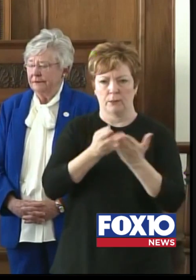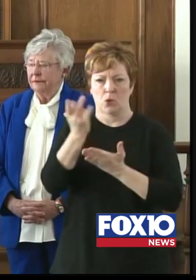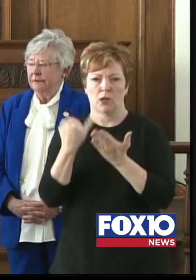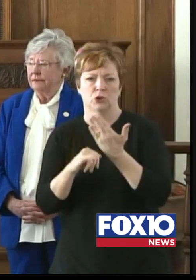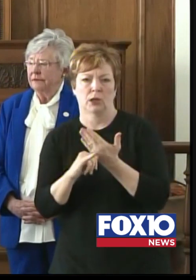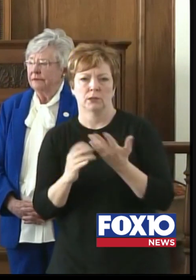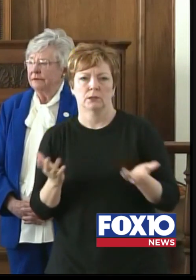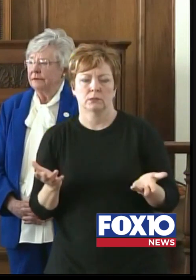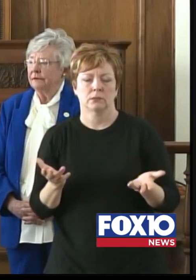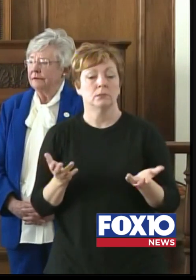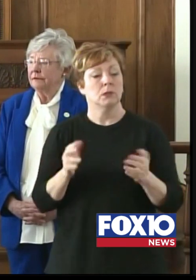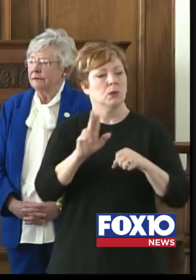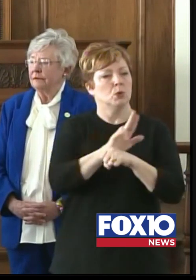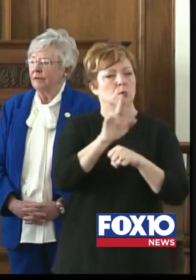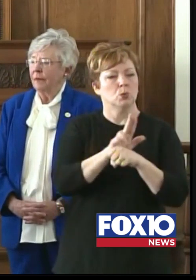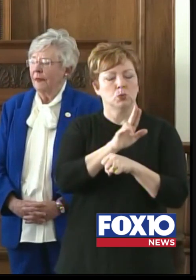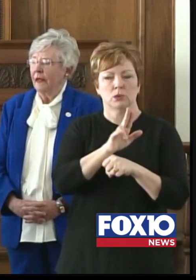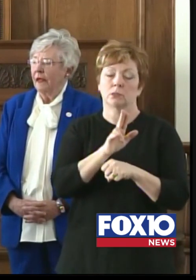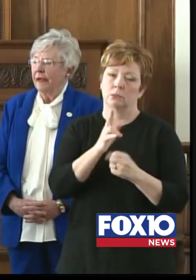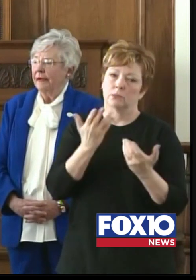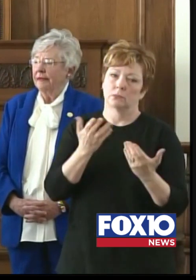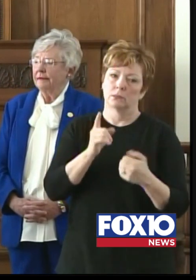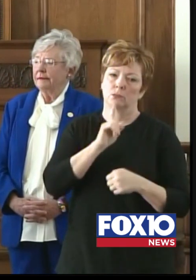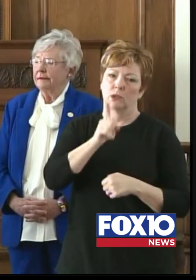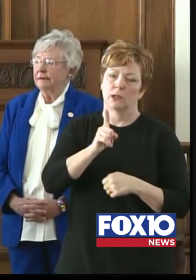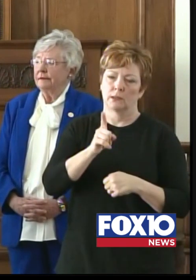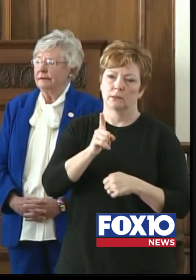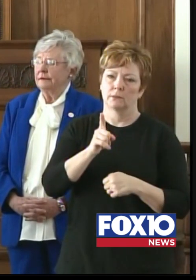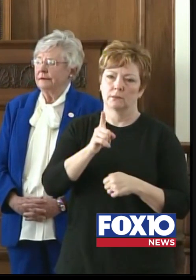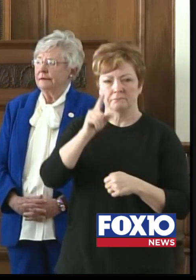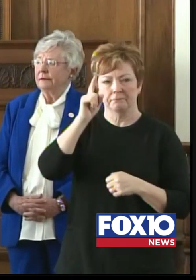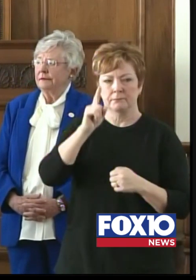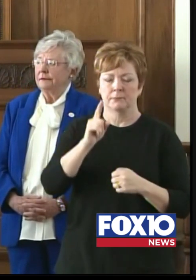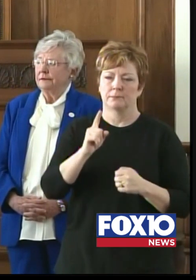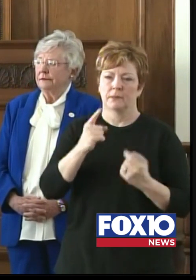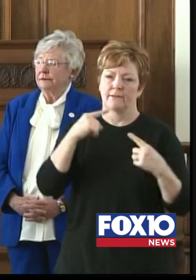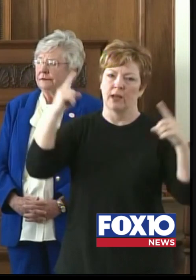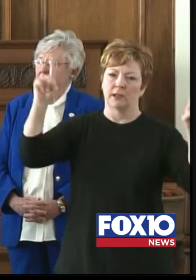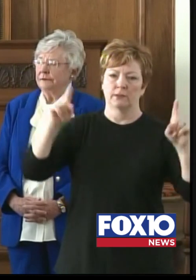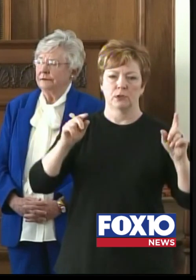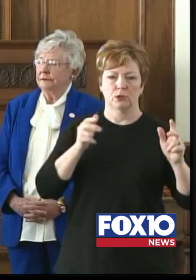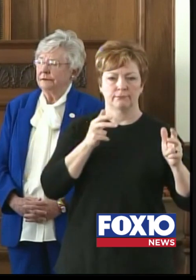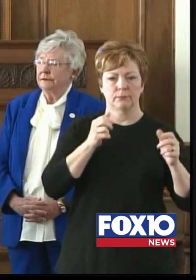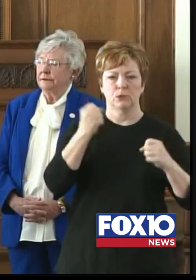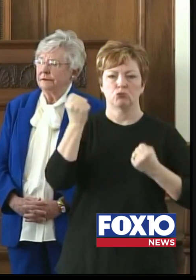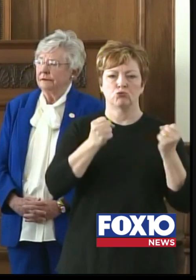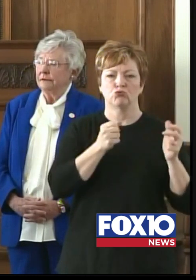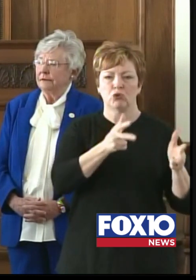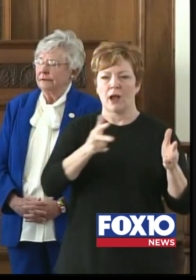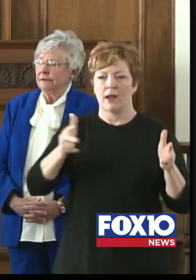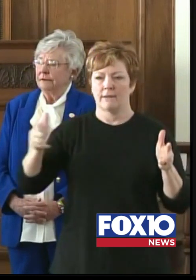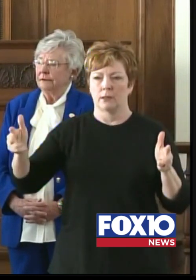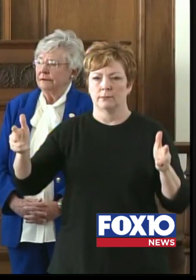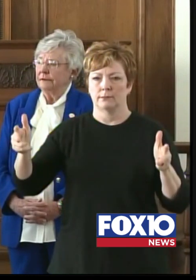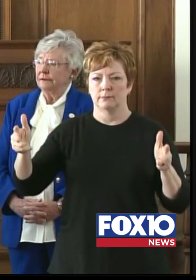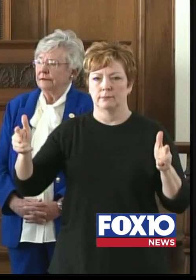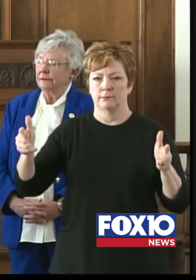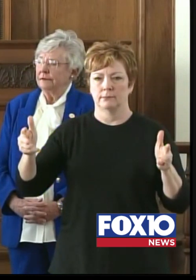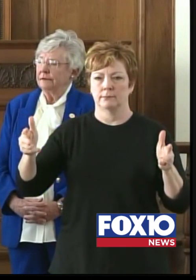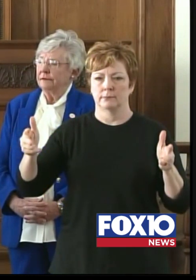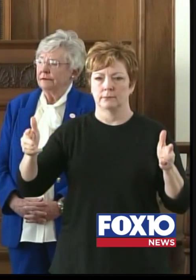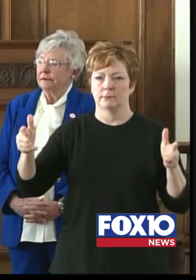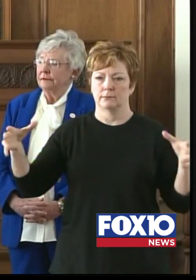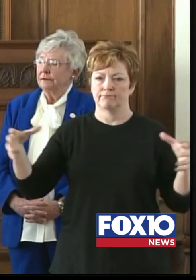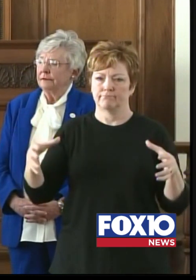Let's also use the highly effective drive up worship services, but it is not yet safe and wise to